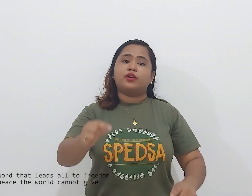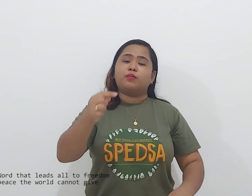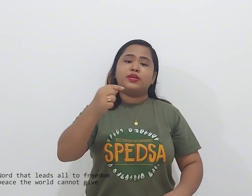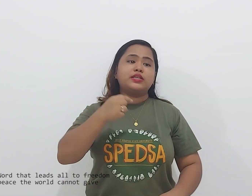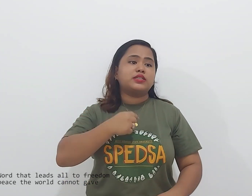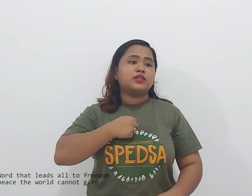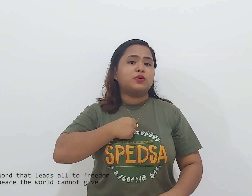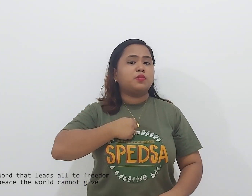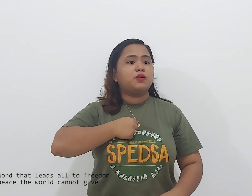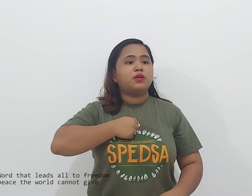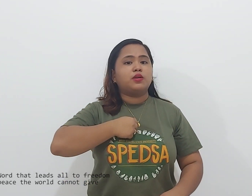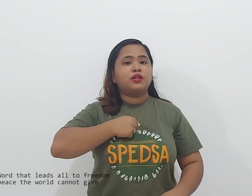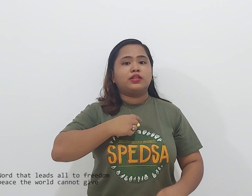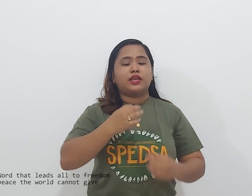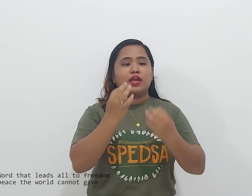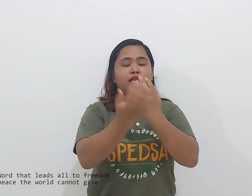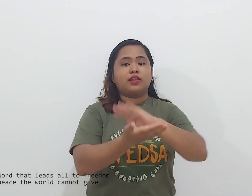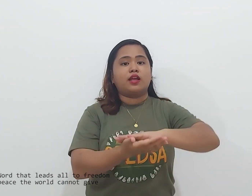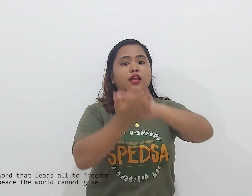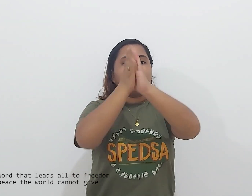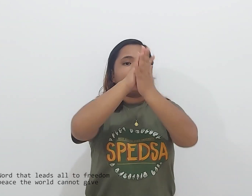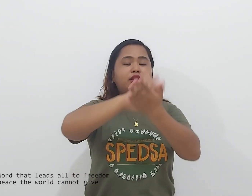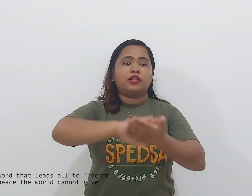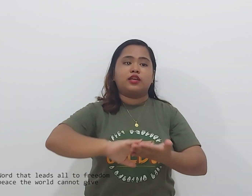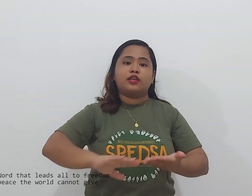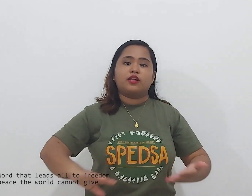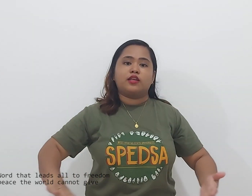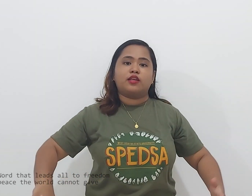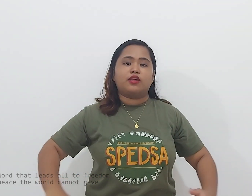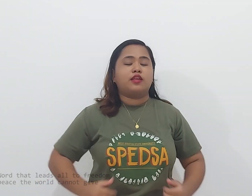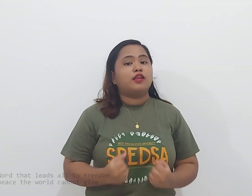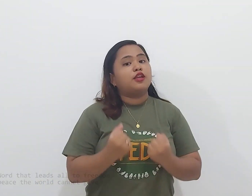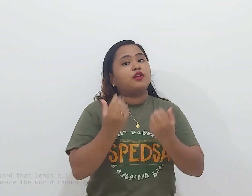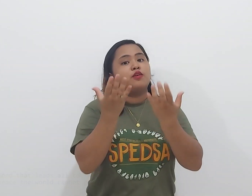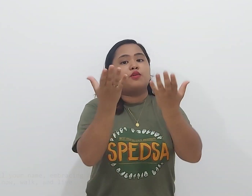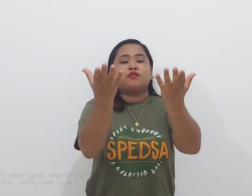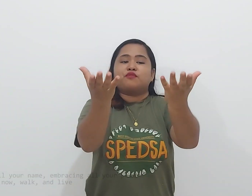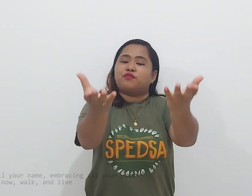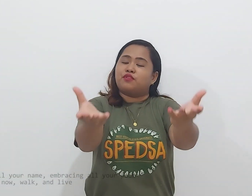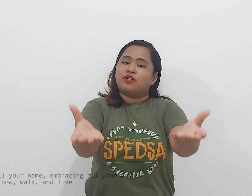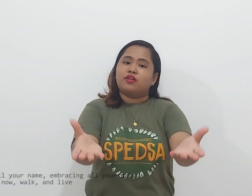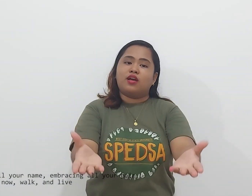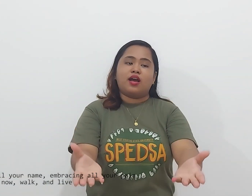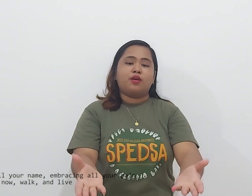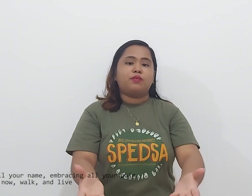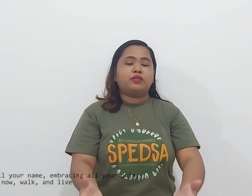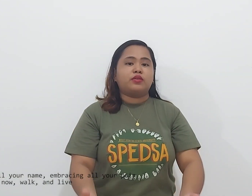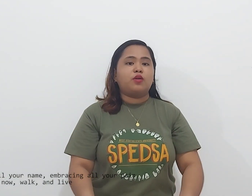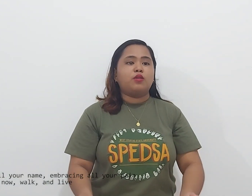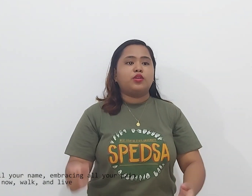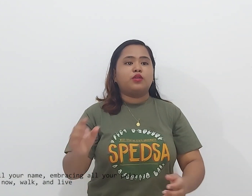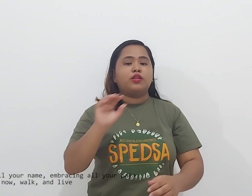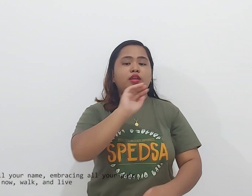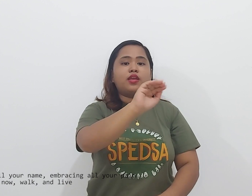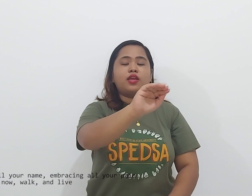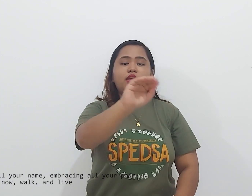peace the world cannot give. I will call your name,